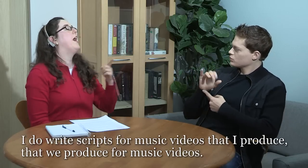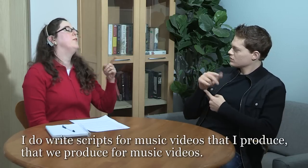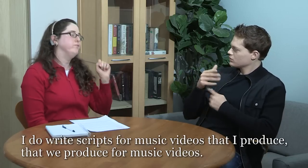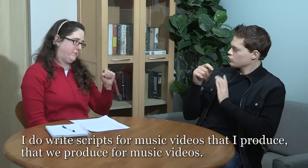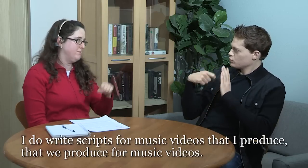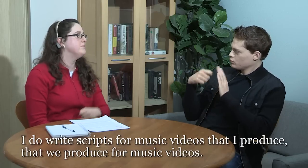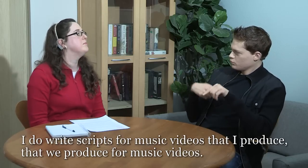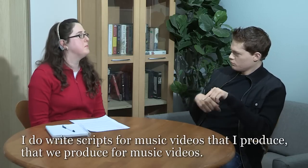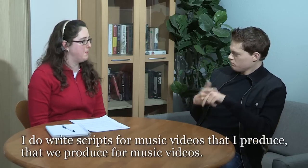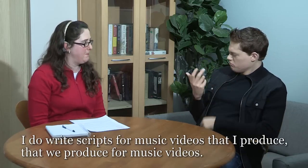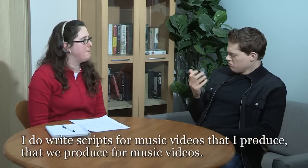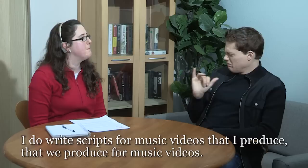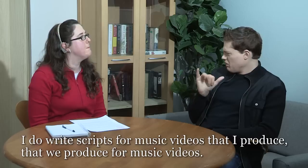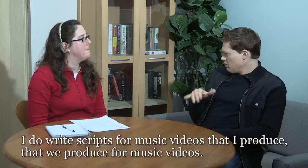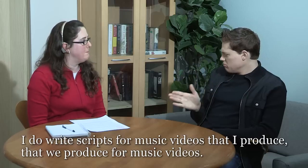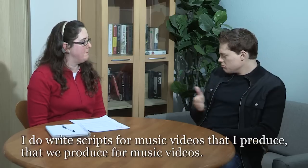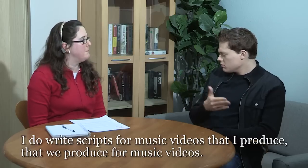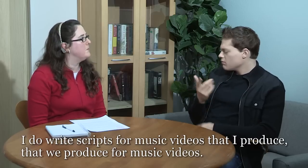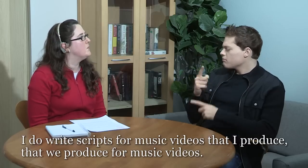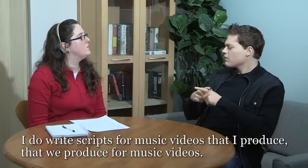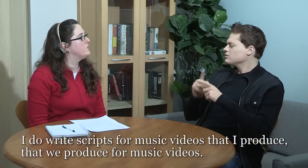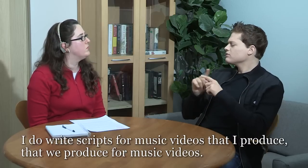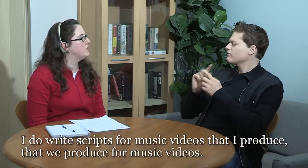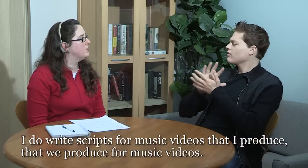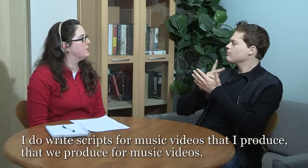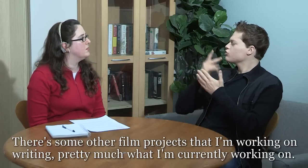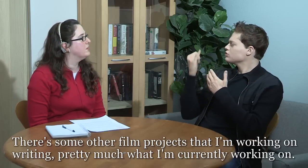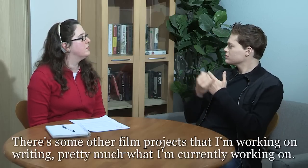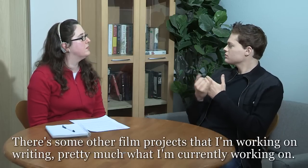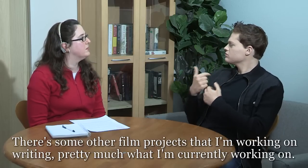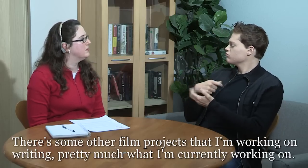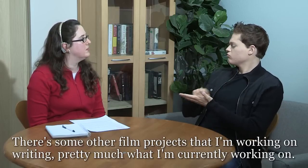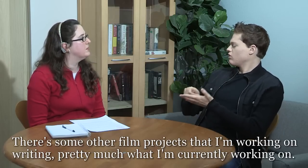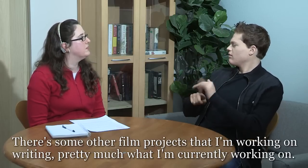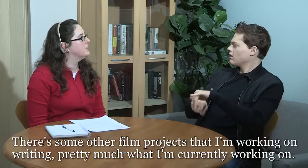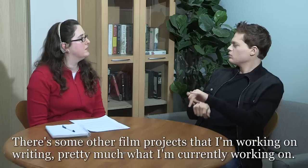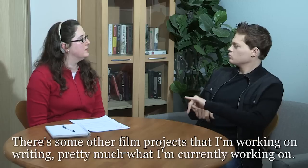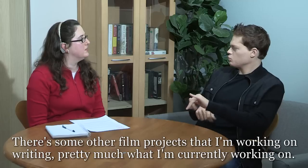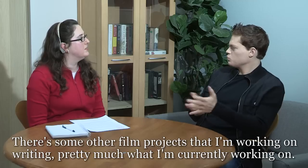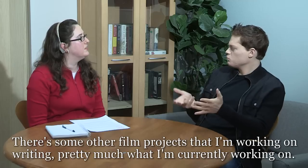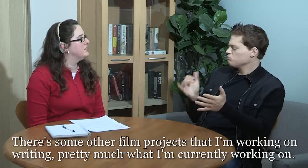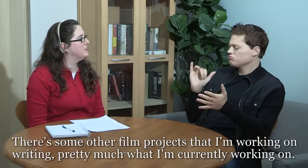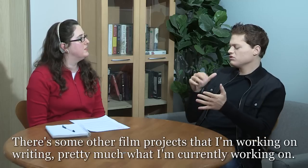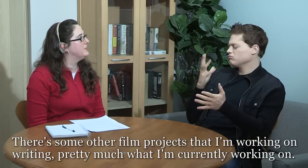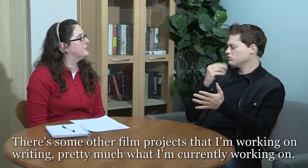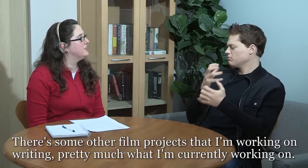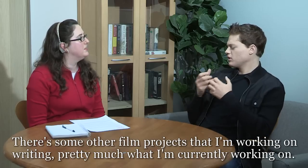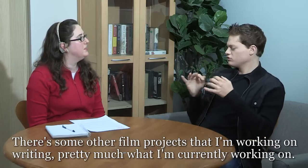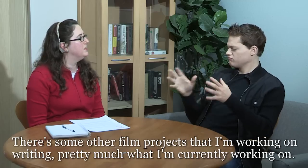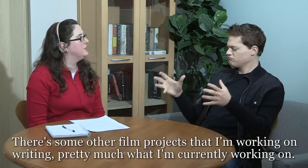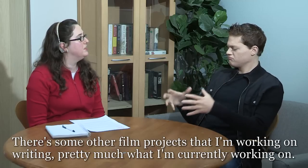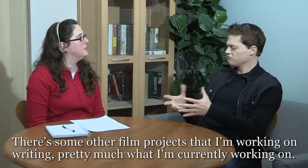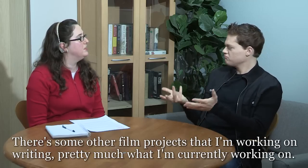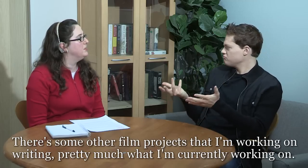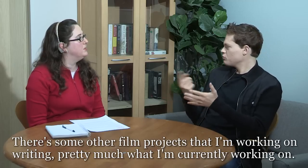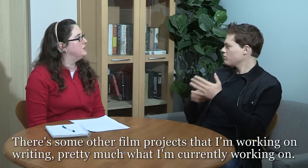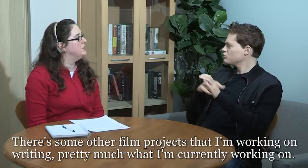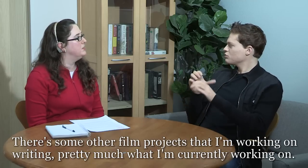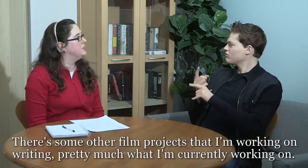And then we produce the music videos. There are some other film projects that I'm working on writing right now. that's pretty much